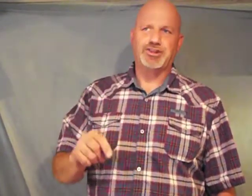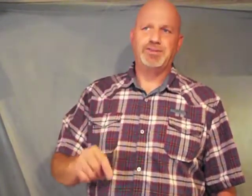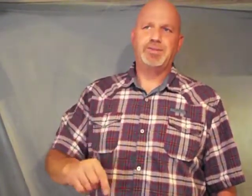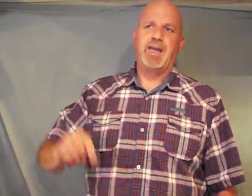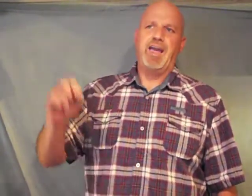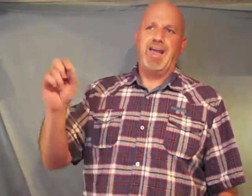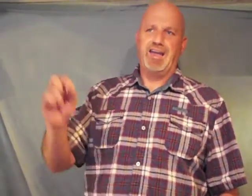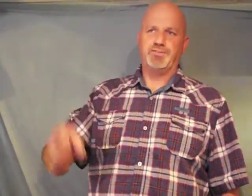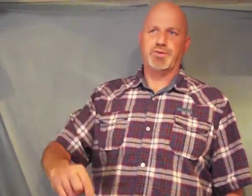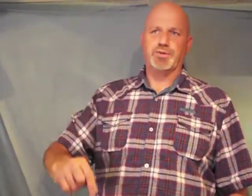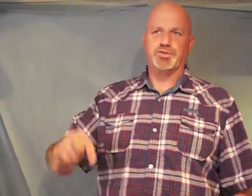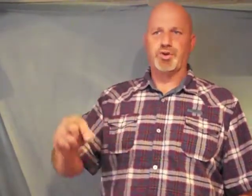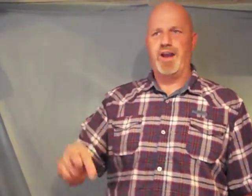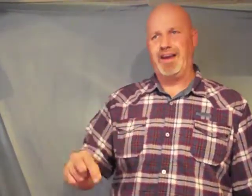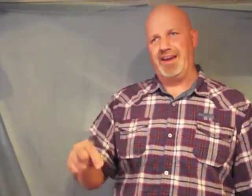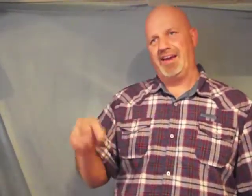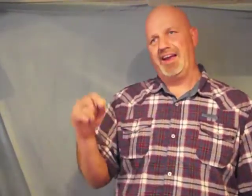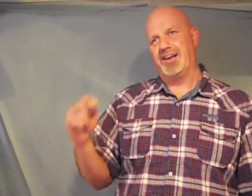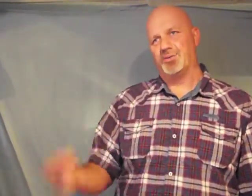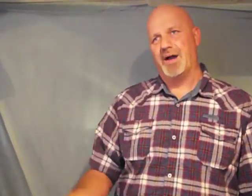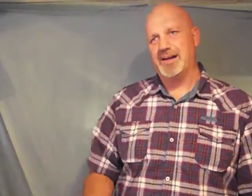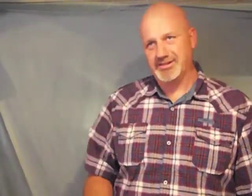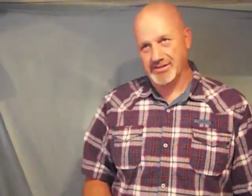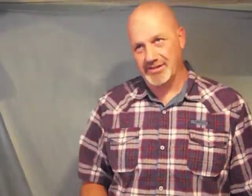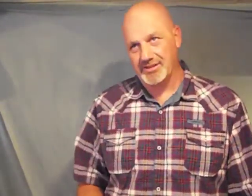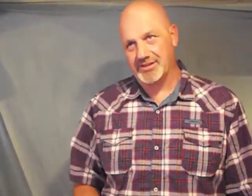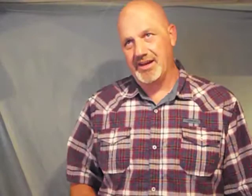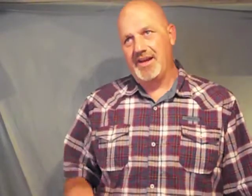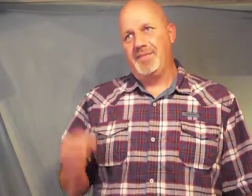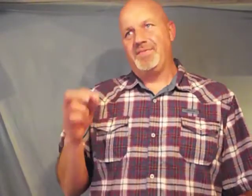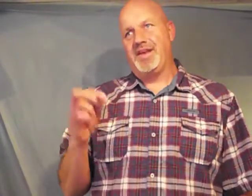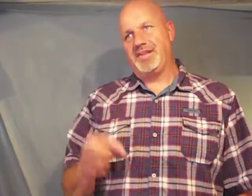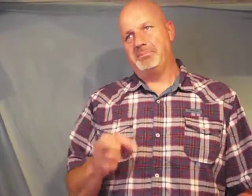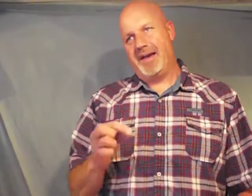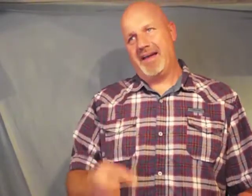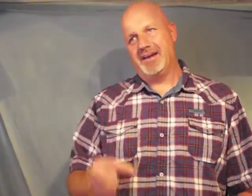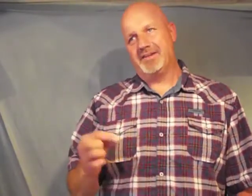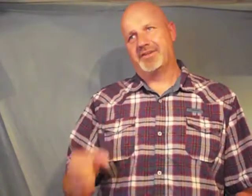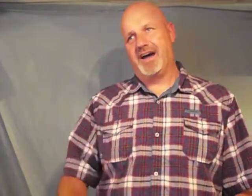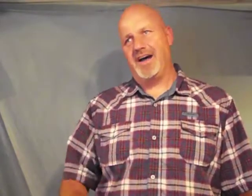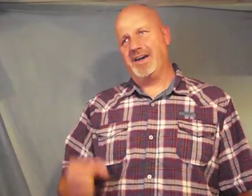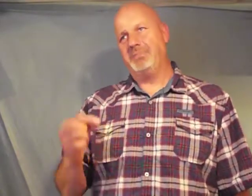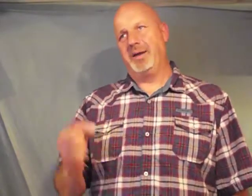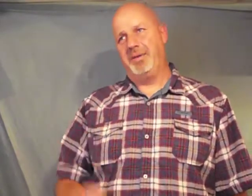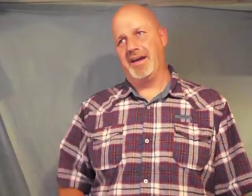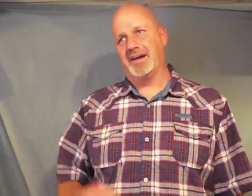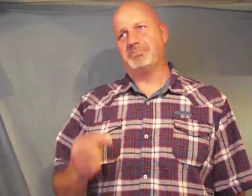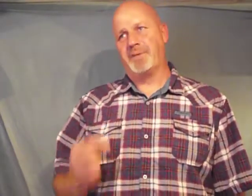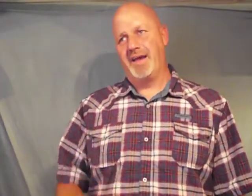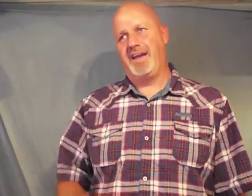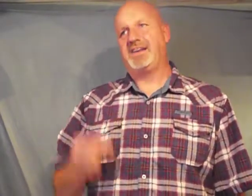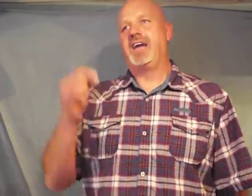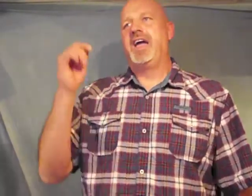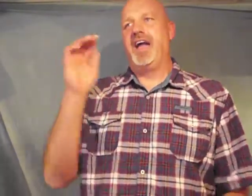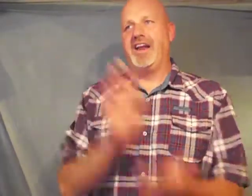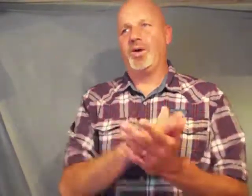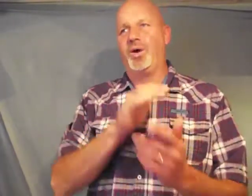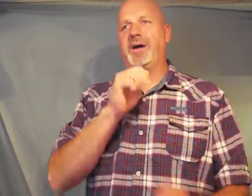and for training in righteousness that the man of God may be complete and equipped